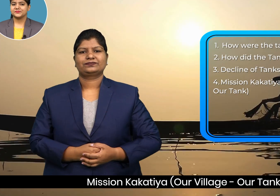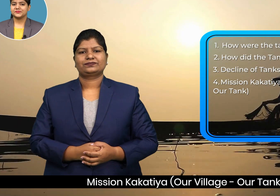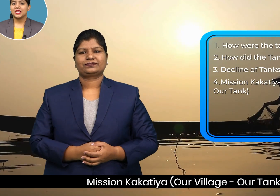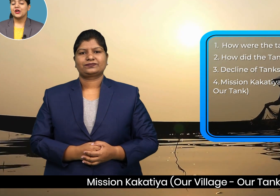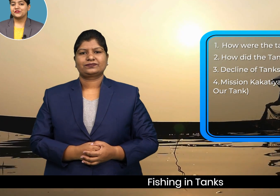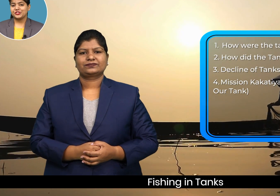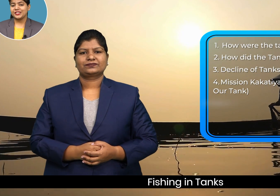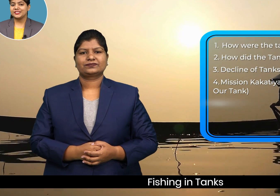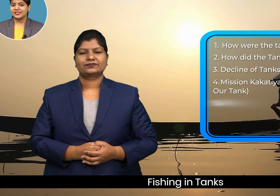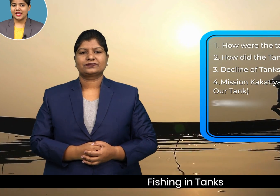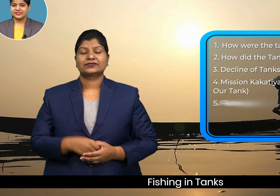fishing in tanks